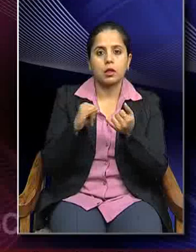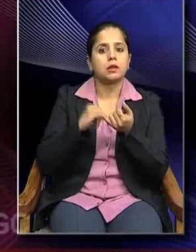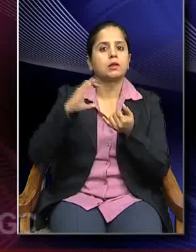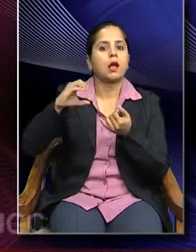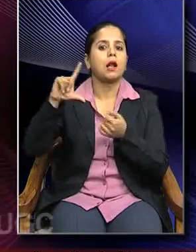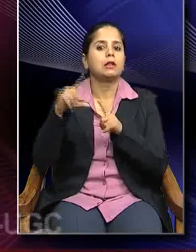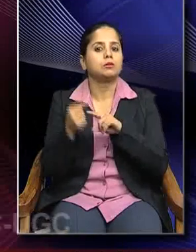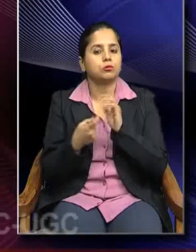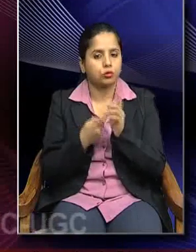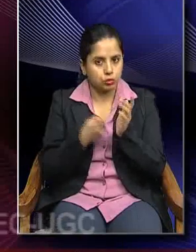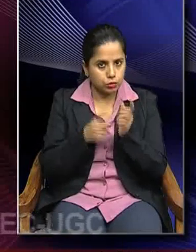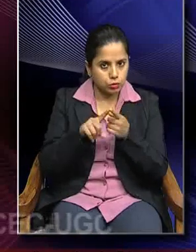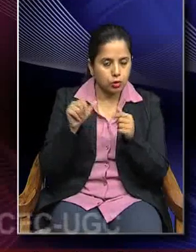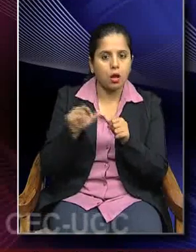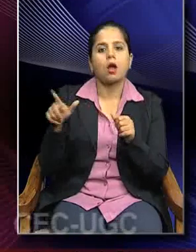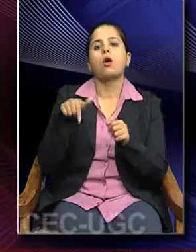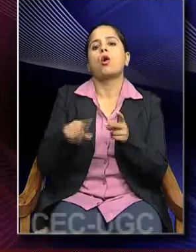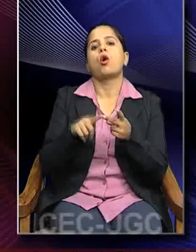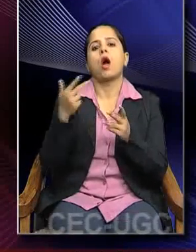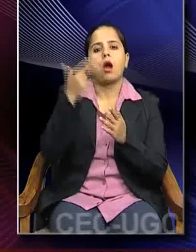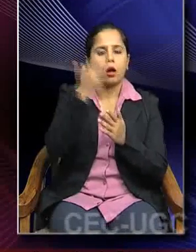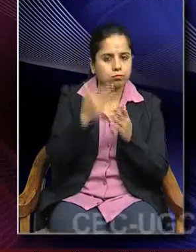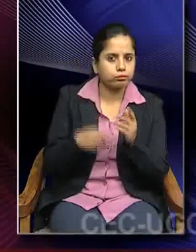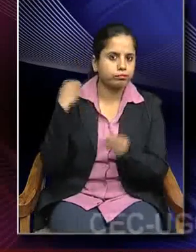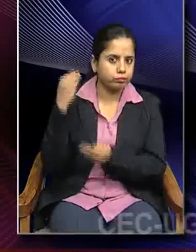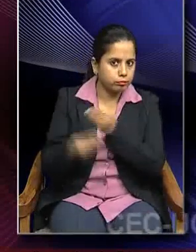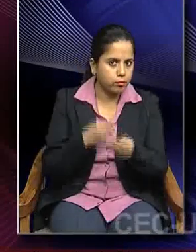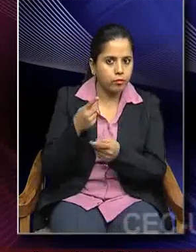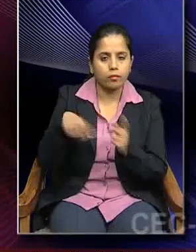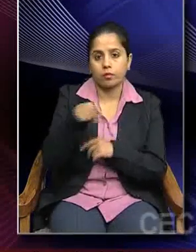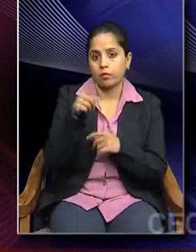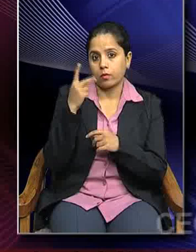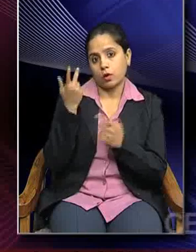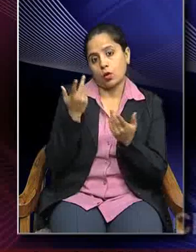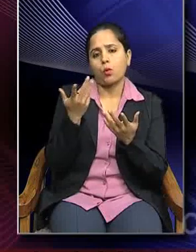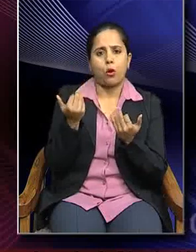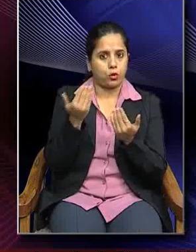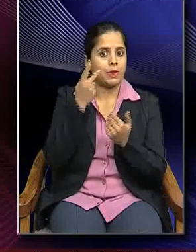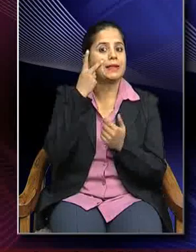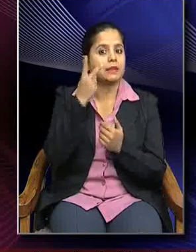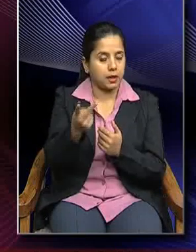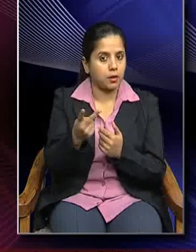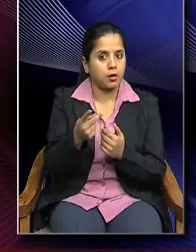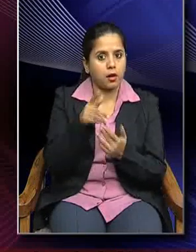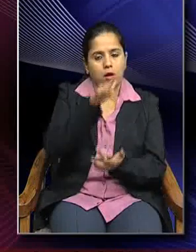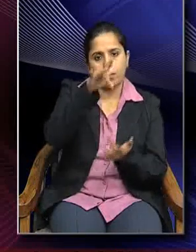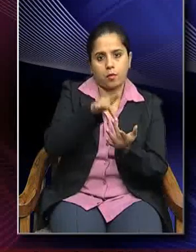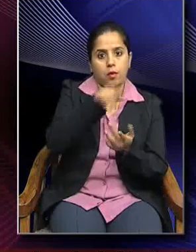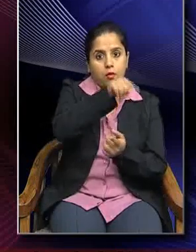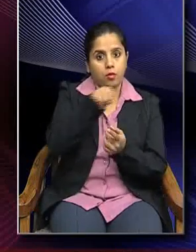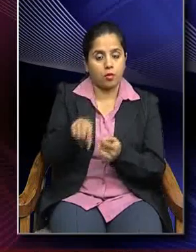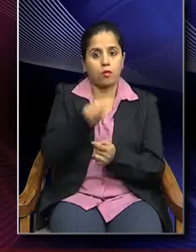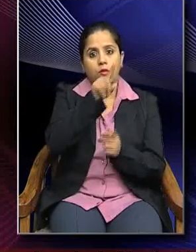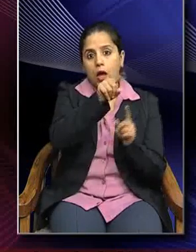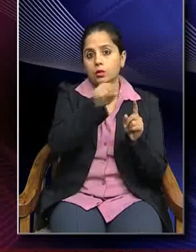architectural tradition. And this could be seen between the first and sixth